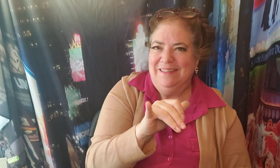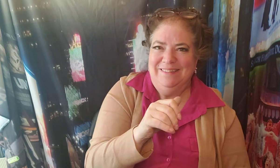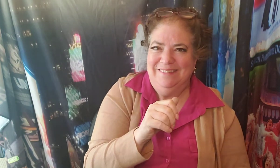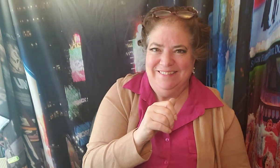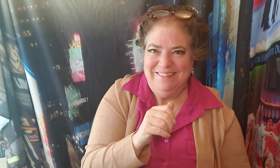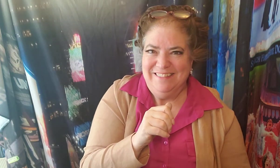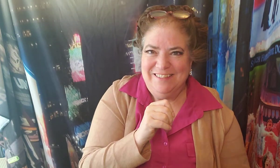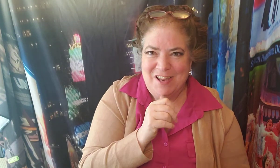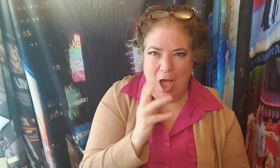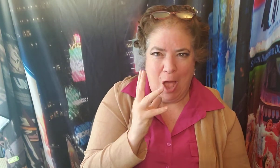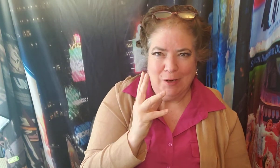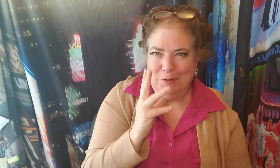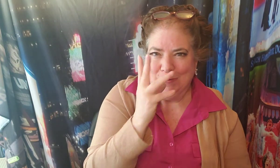Maybe they were fighting for that